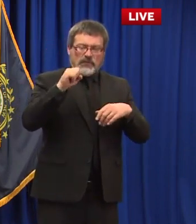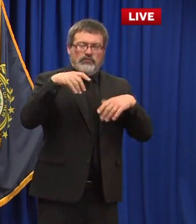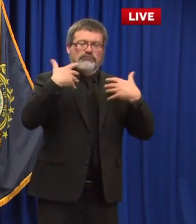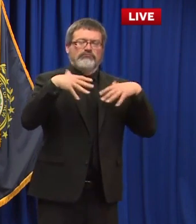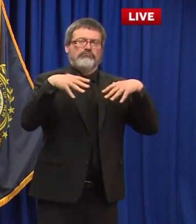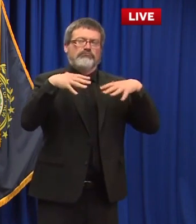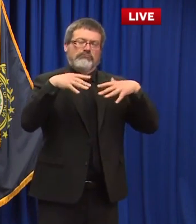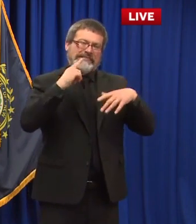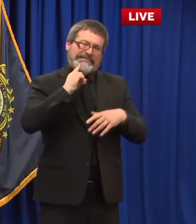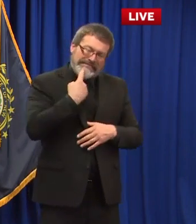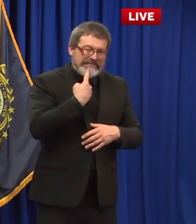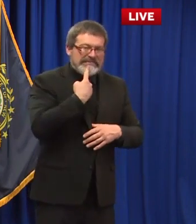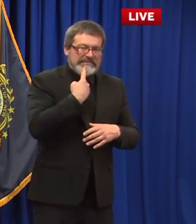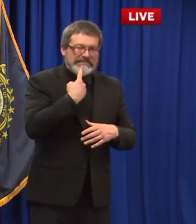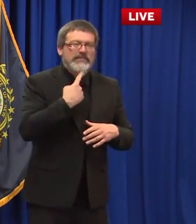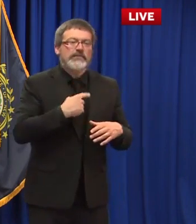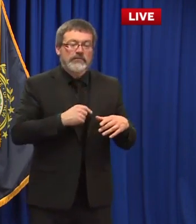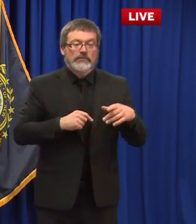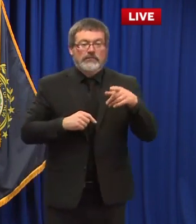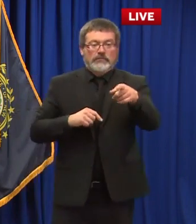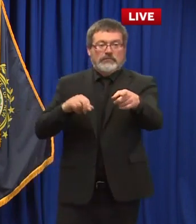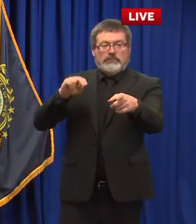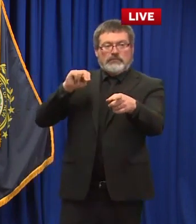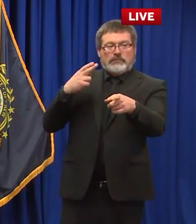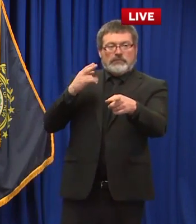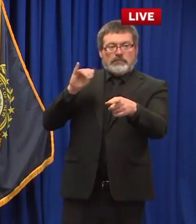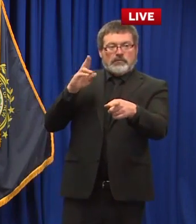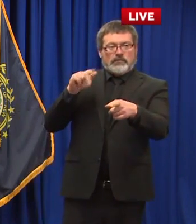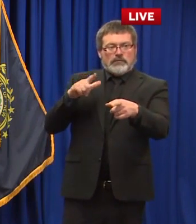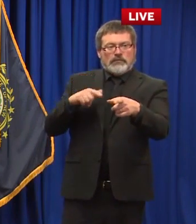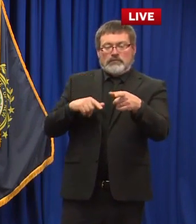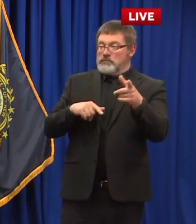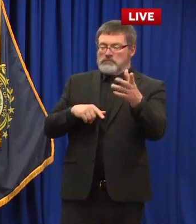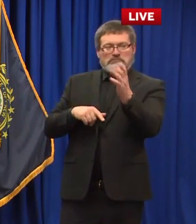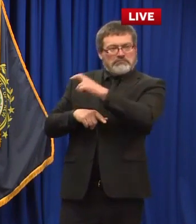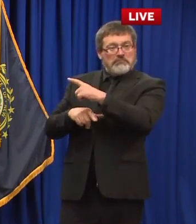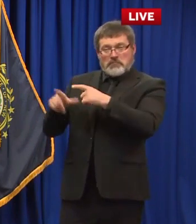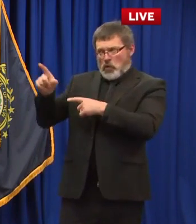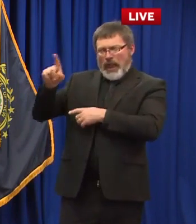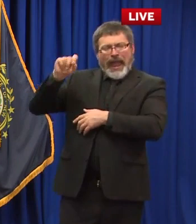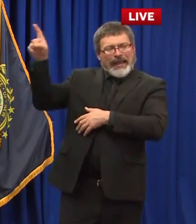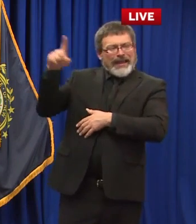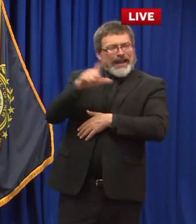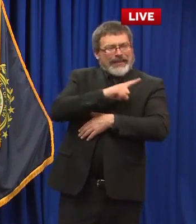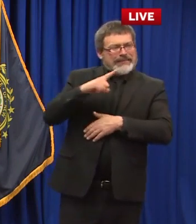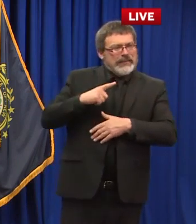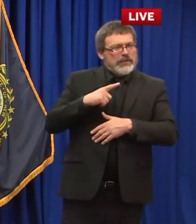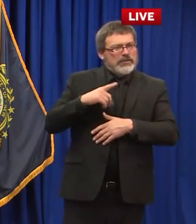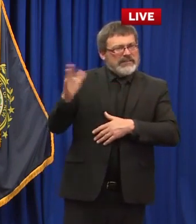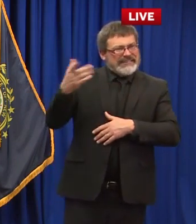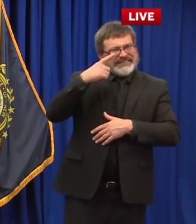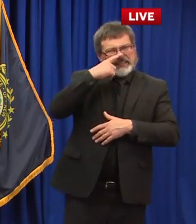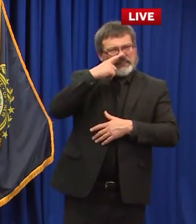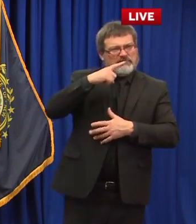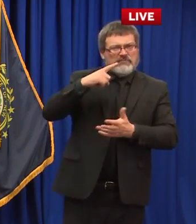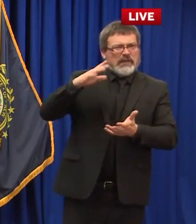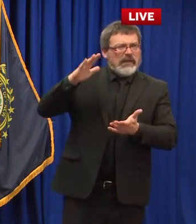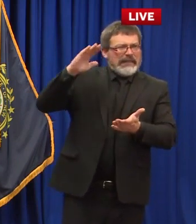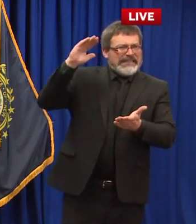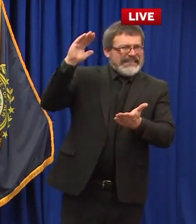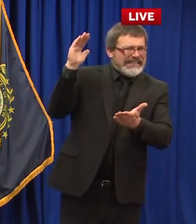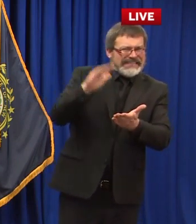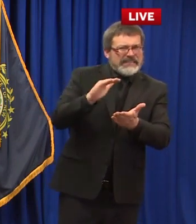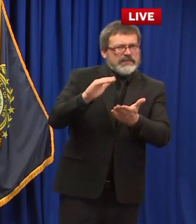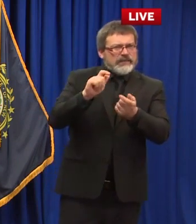legislature advance when it comes to policing trying to stop police abuses representative bird had a piece that was uh he's like this was endorsed by